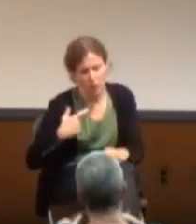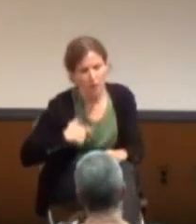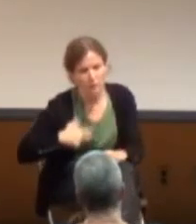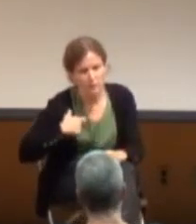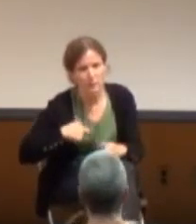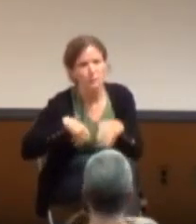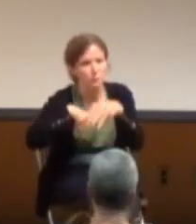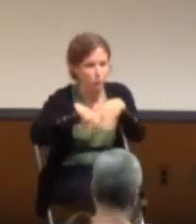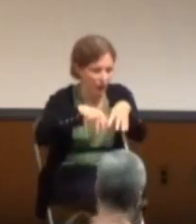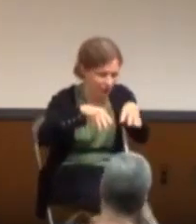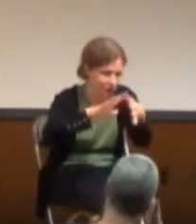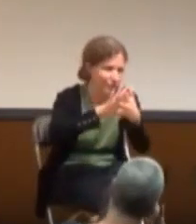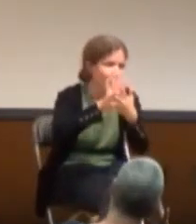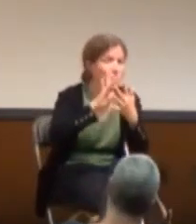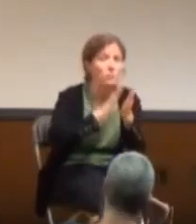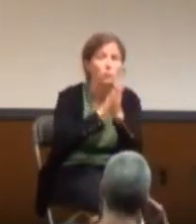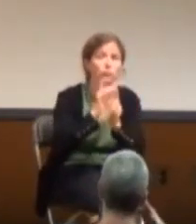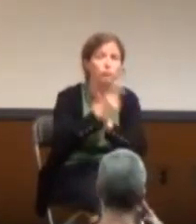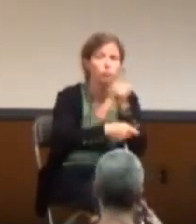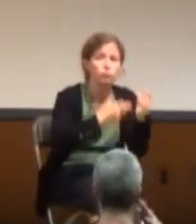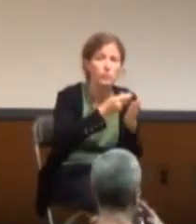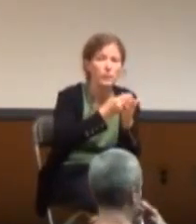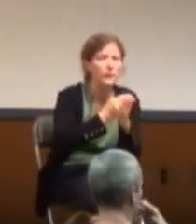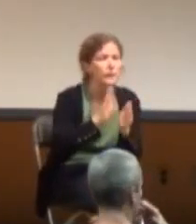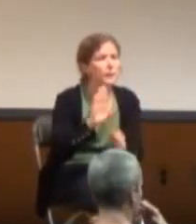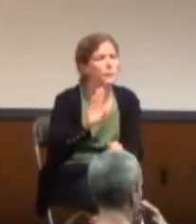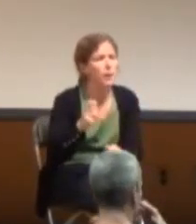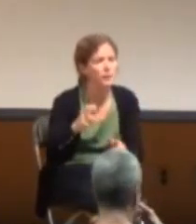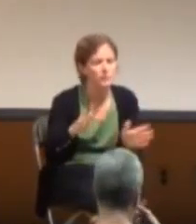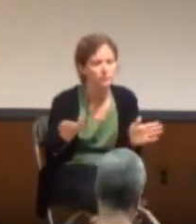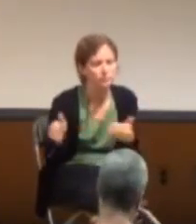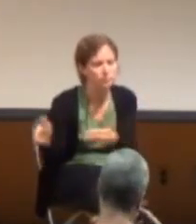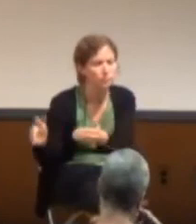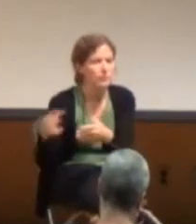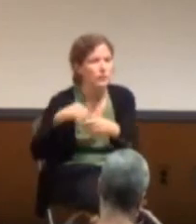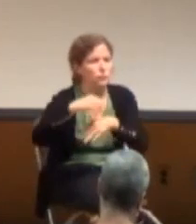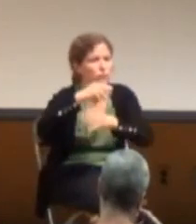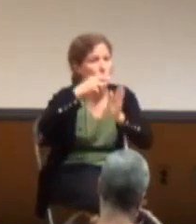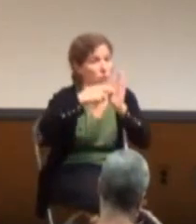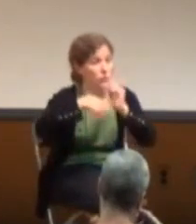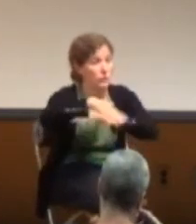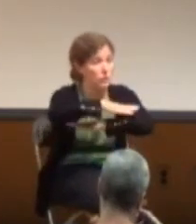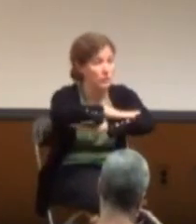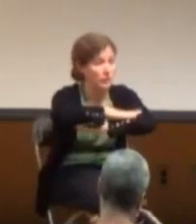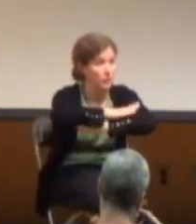So, if you're interested at all in donating, those boxes will be downstairs in the registration area.